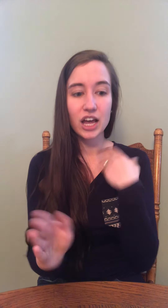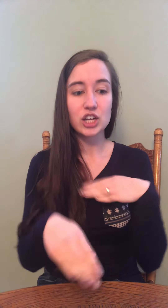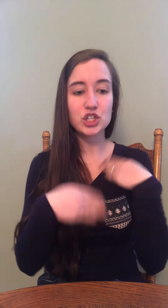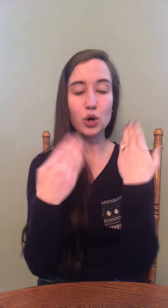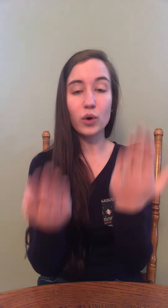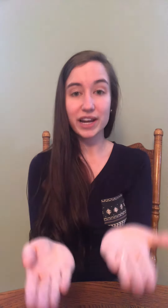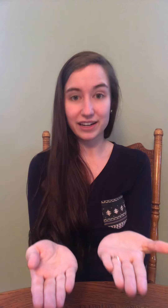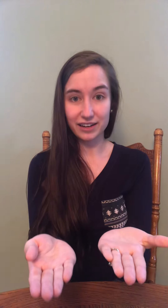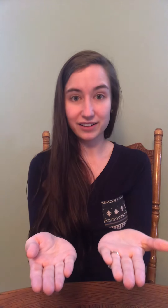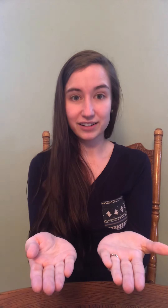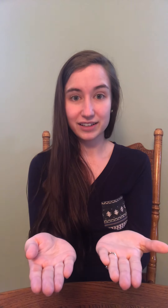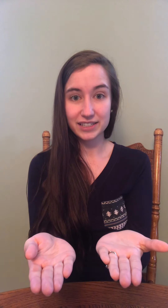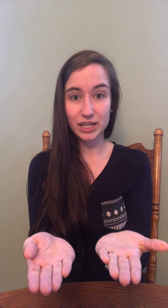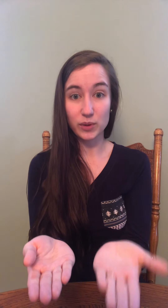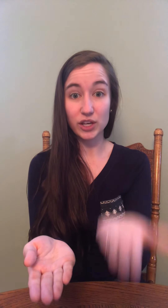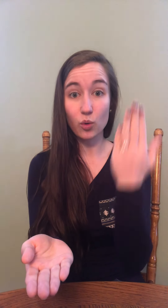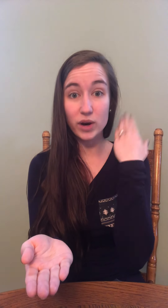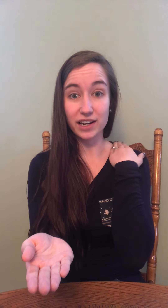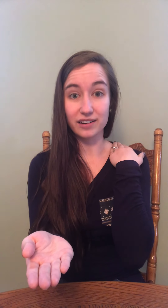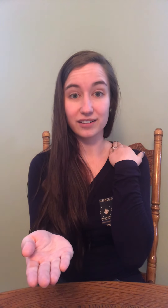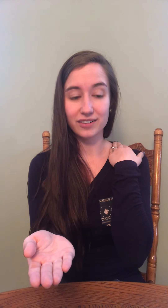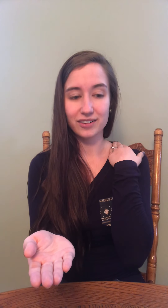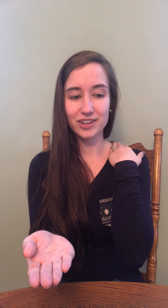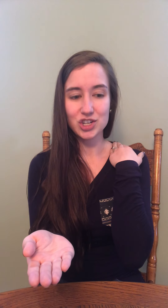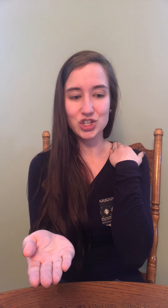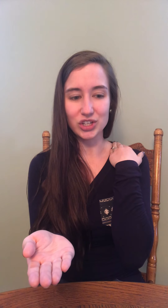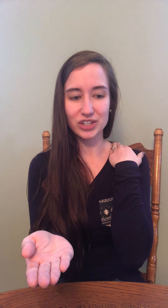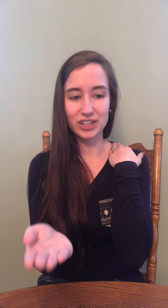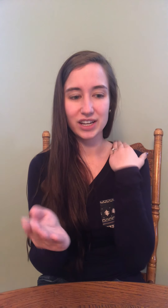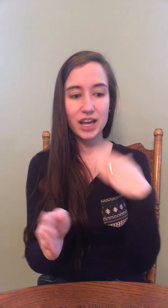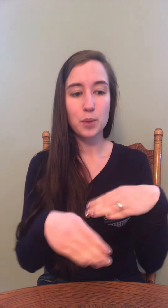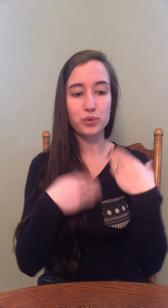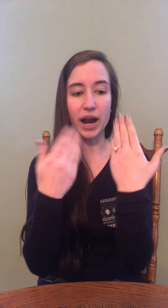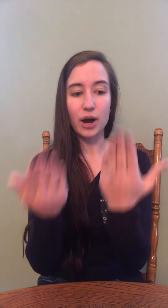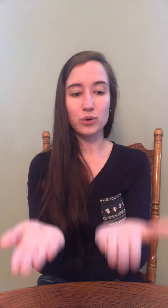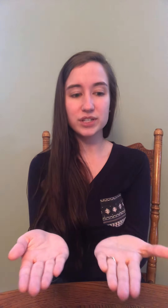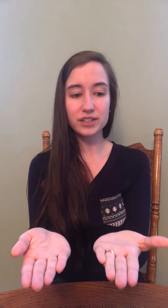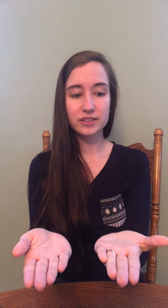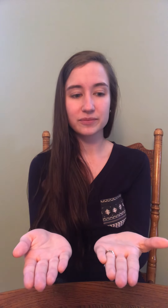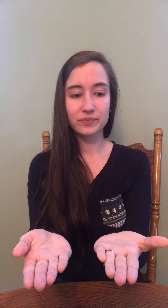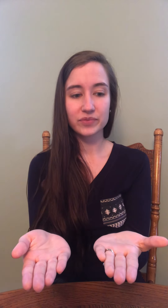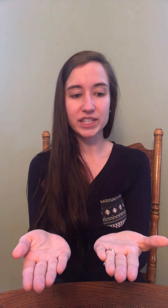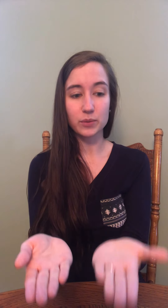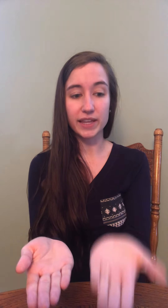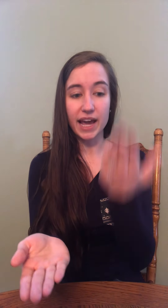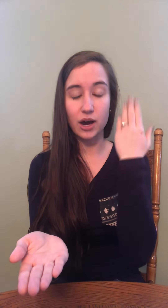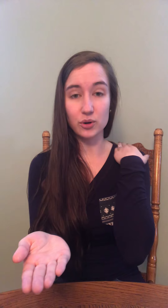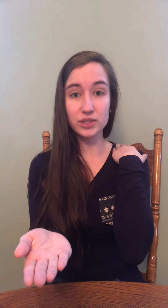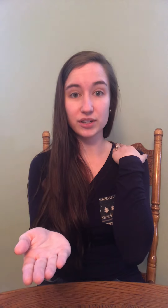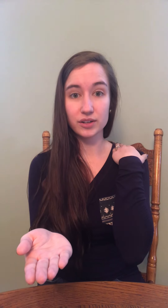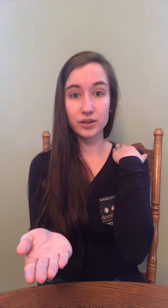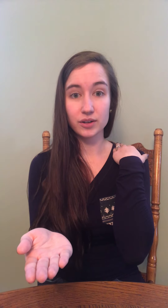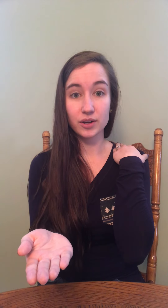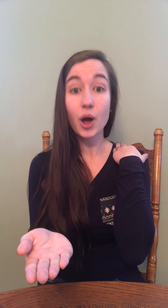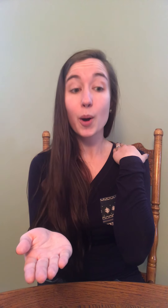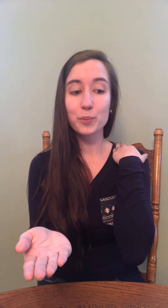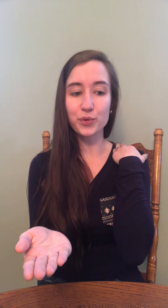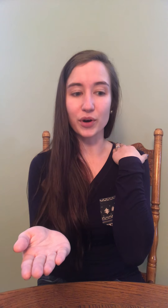Join. Oyn. Take away the oyn. J. Proud. Take away the oud. Pr.